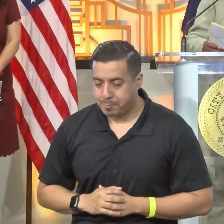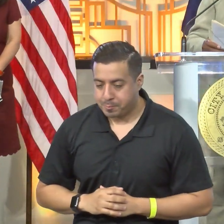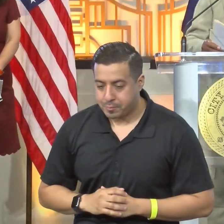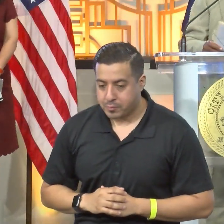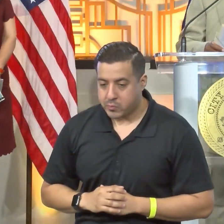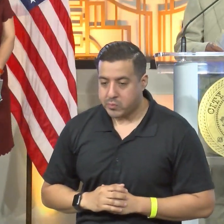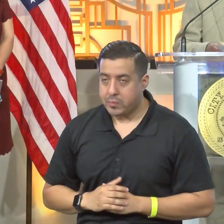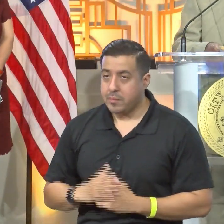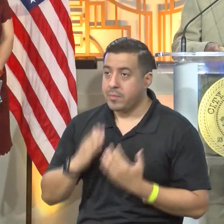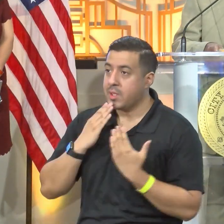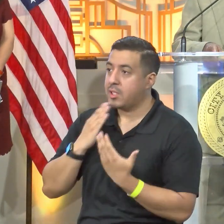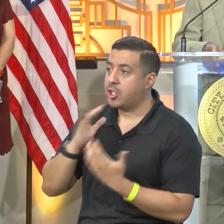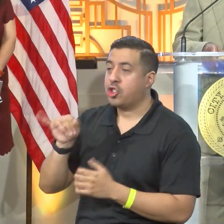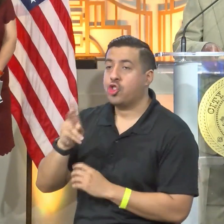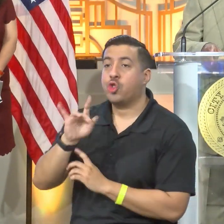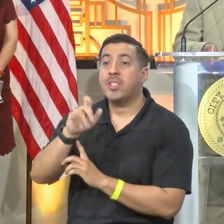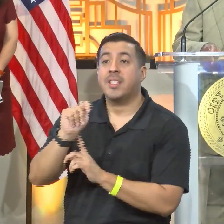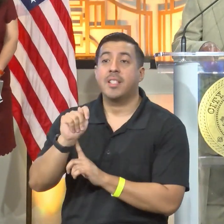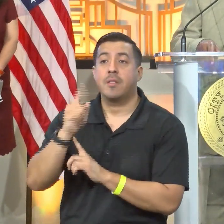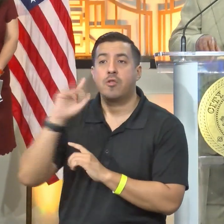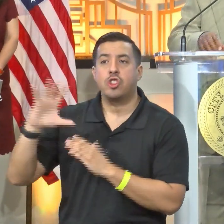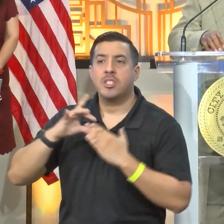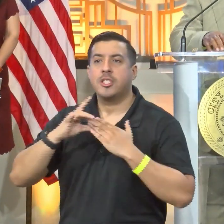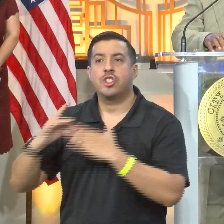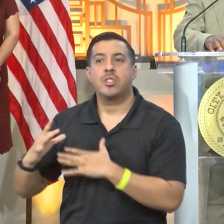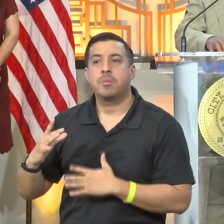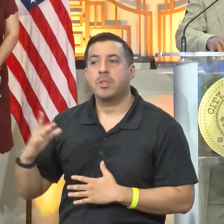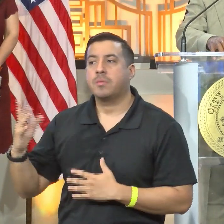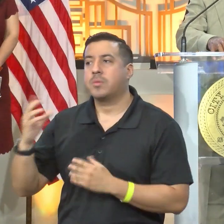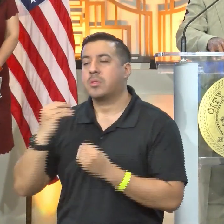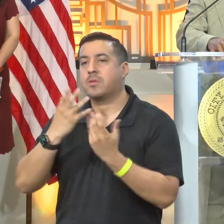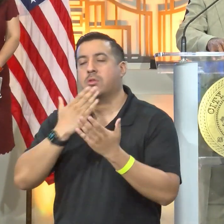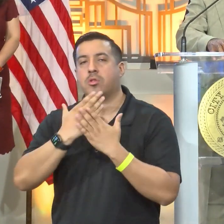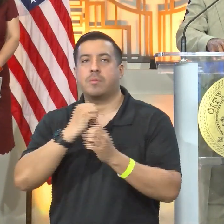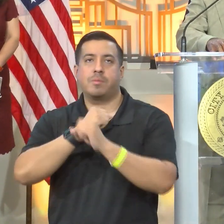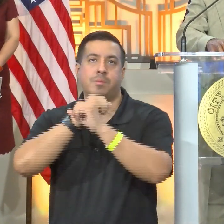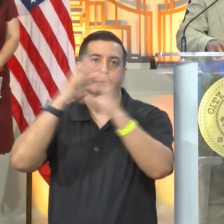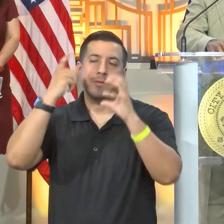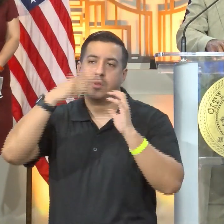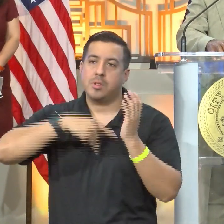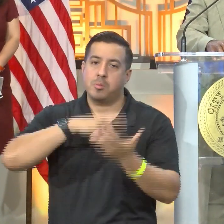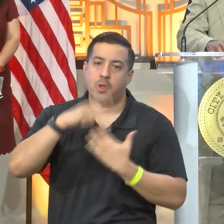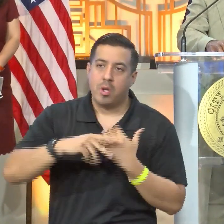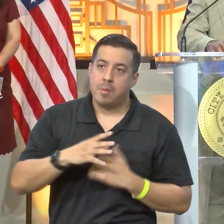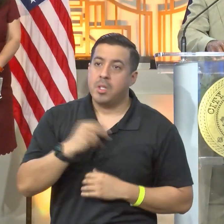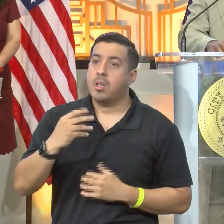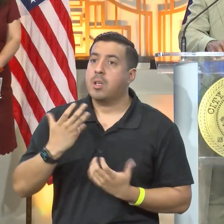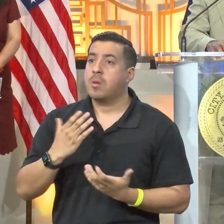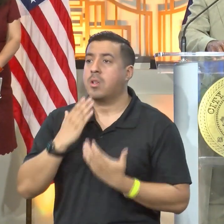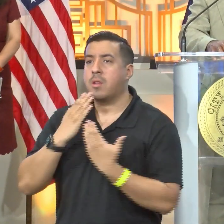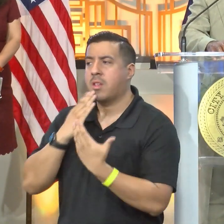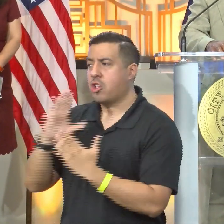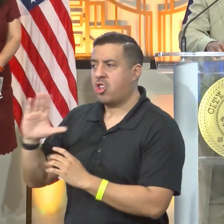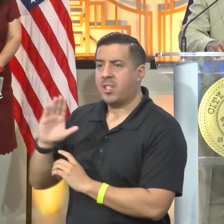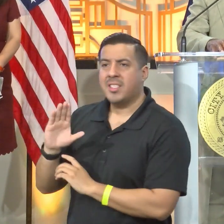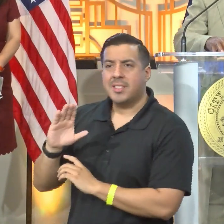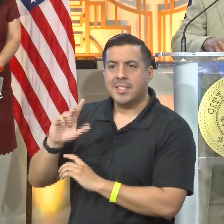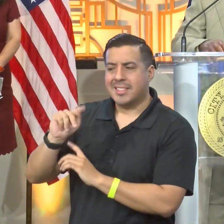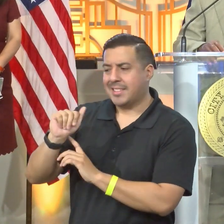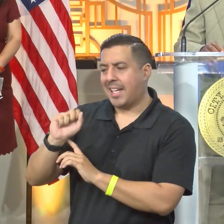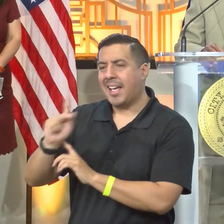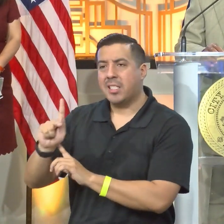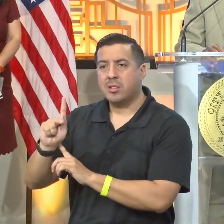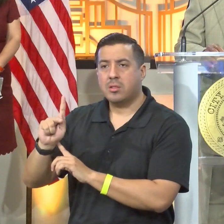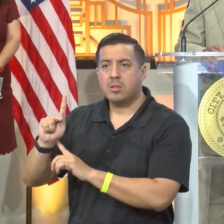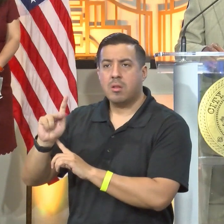Thank you. Thank you, Juliet, for your leadership and giving vision to this program. Again, let me thank the H.E.D. Task Force and all